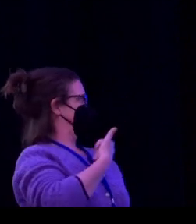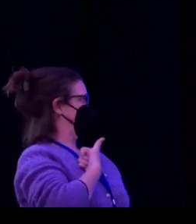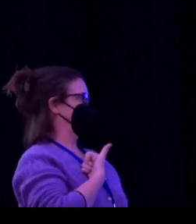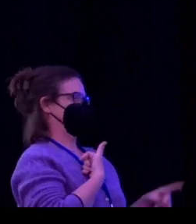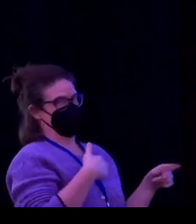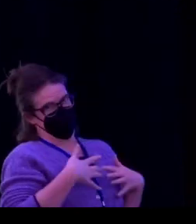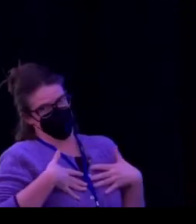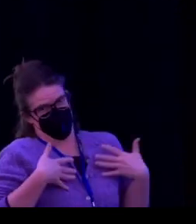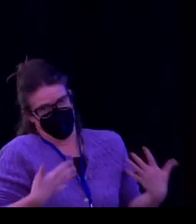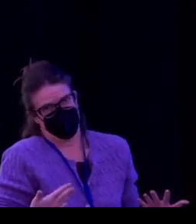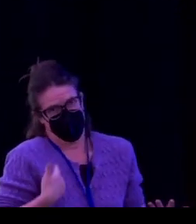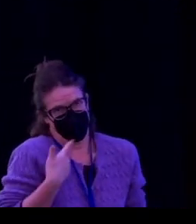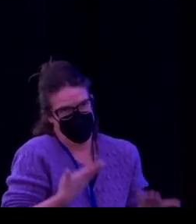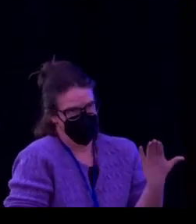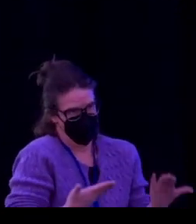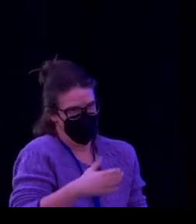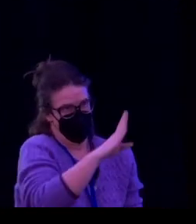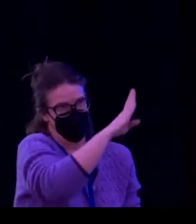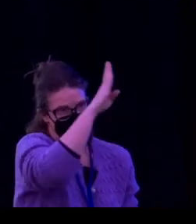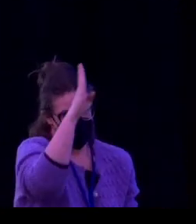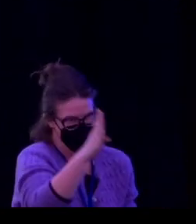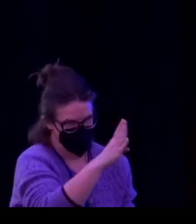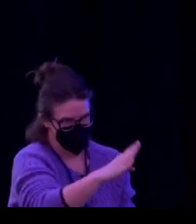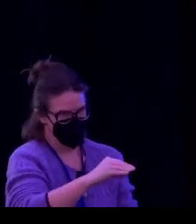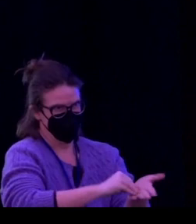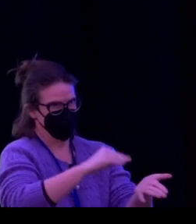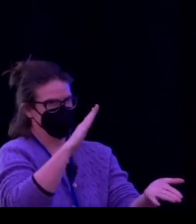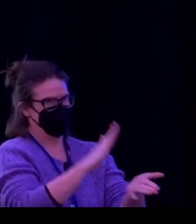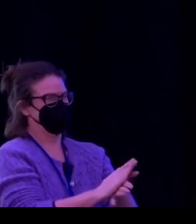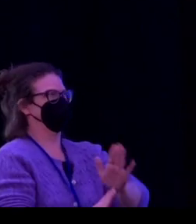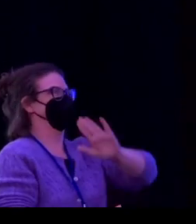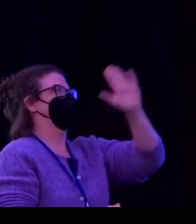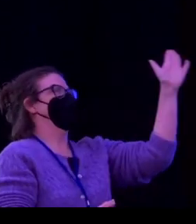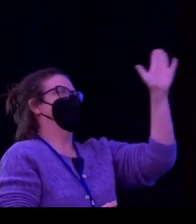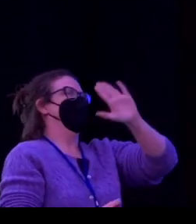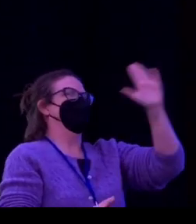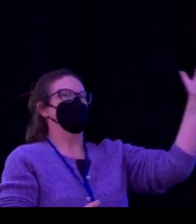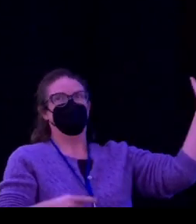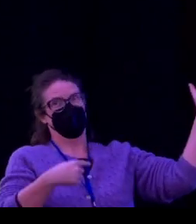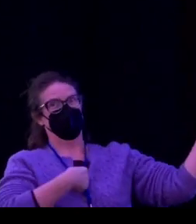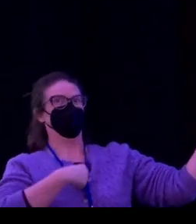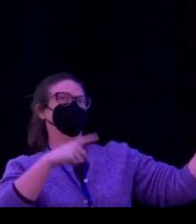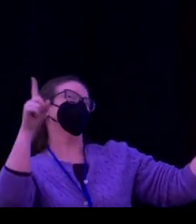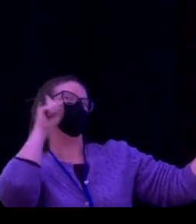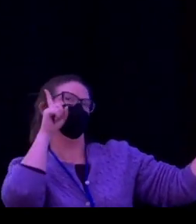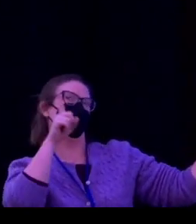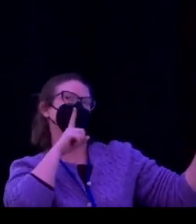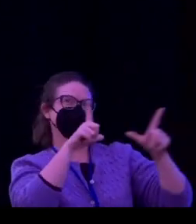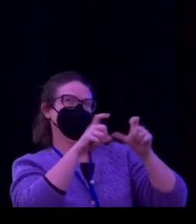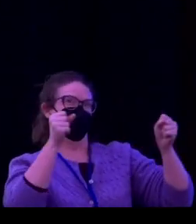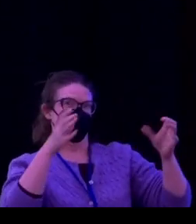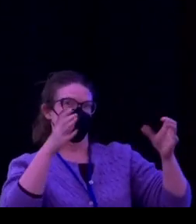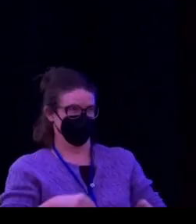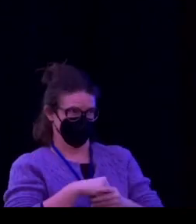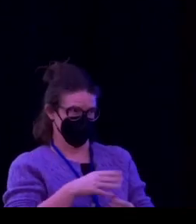found myself thinking about my own work. I have to say, I don't think I've ever done a documentation